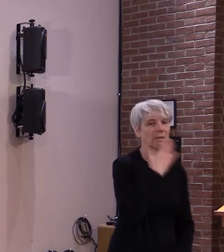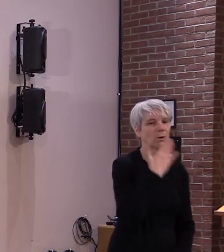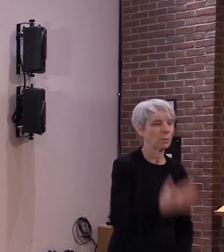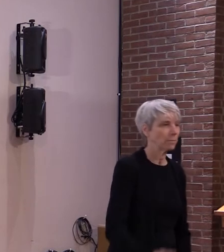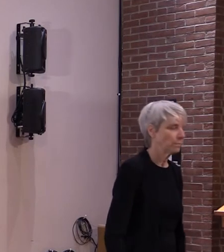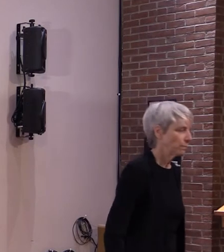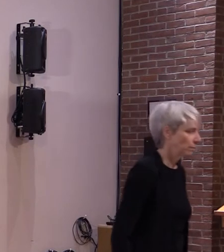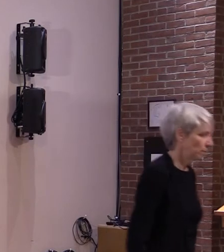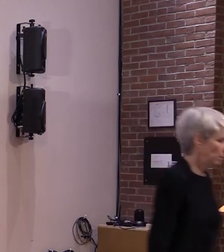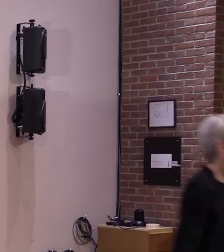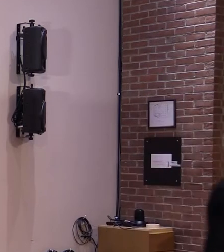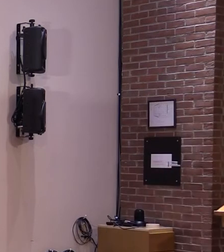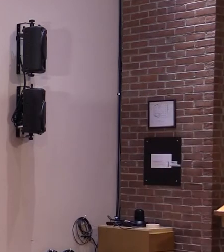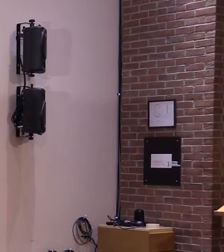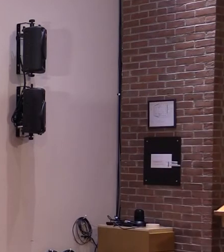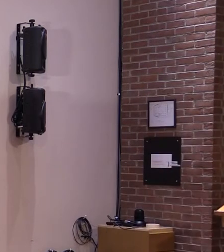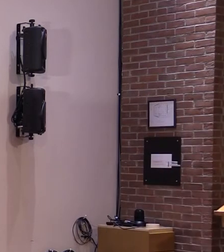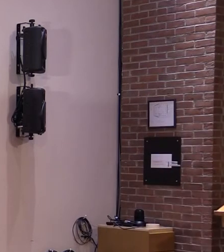avery wcax